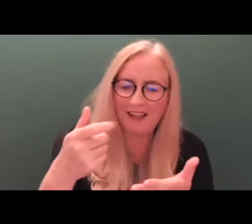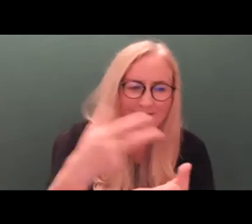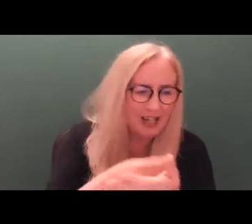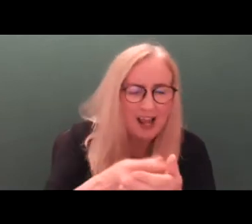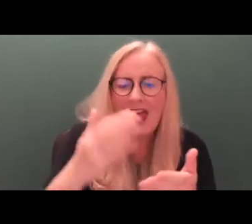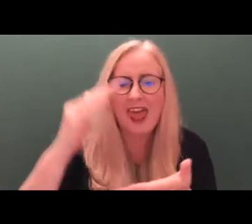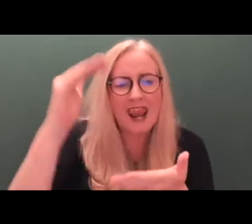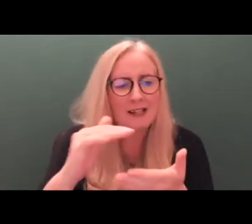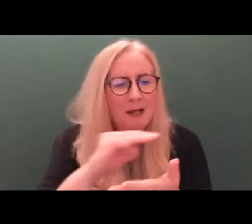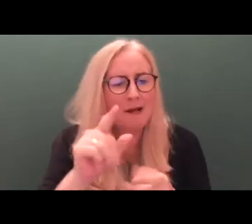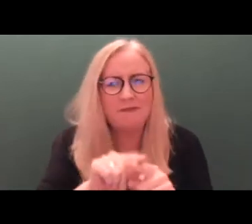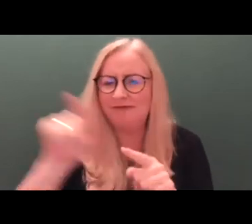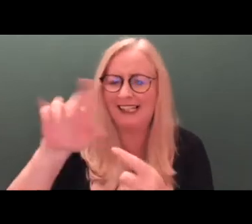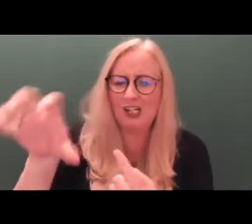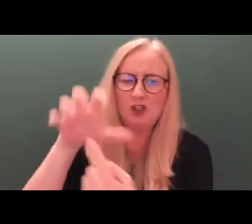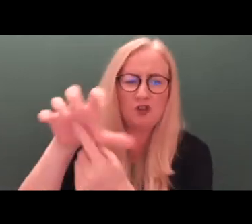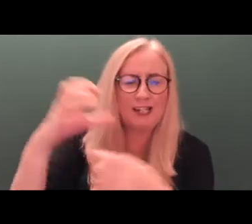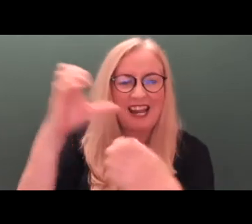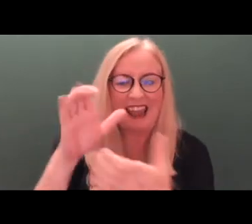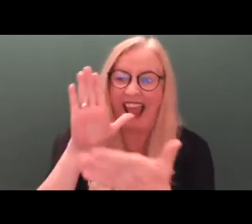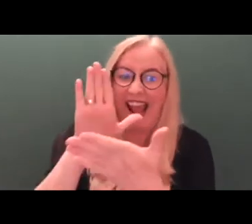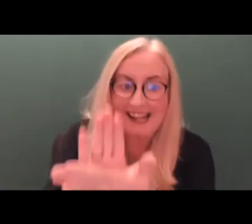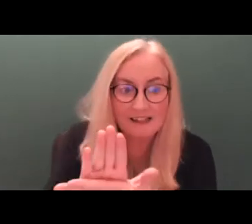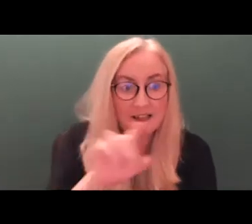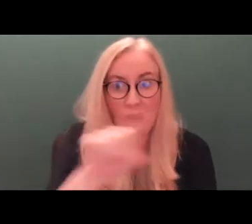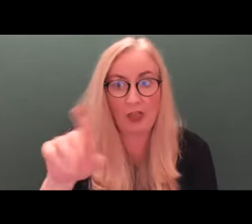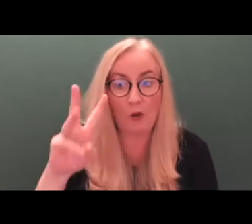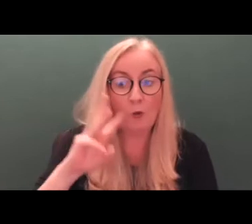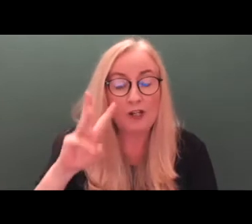admitted to institutional care against their wishes, which we currently see.